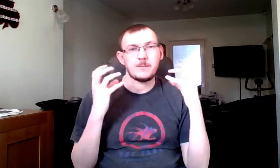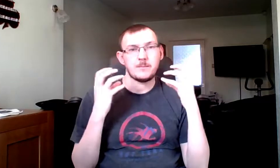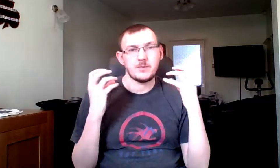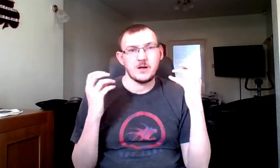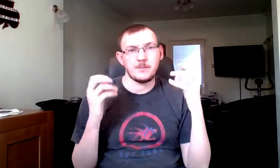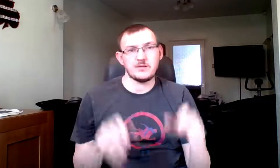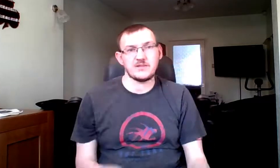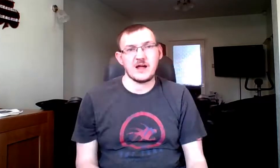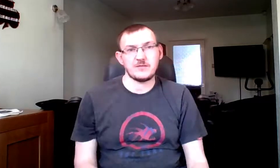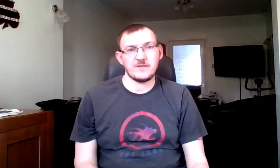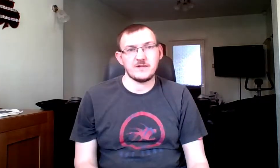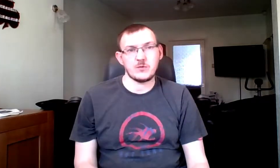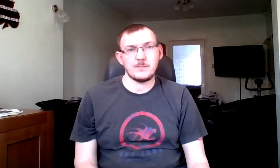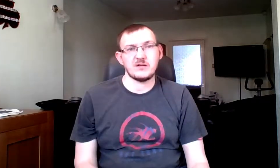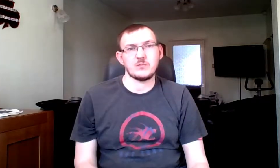put out this one because